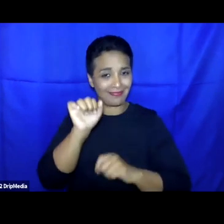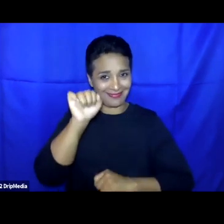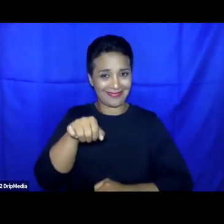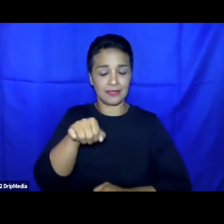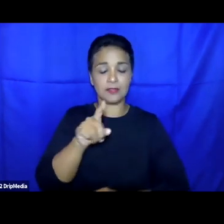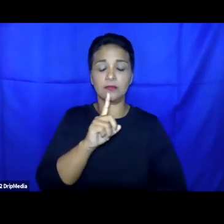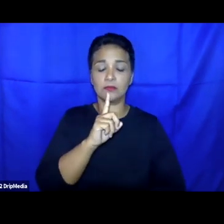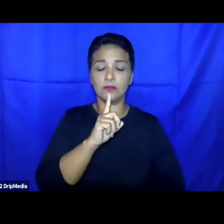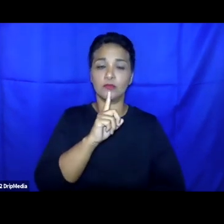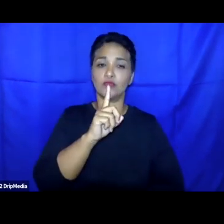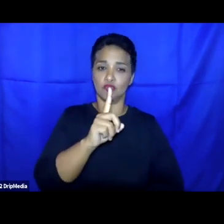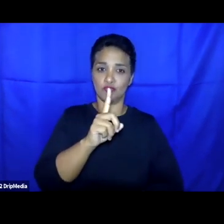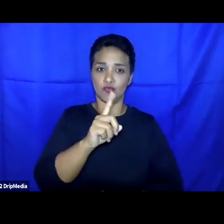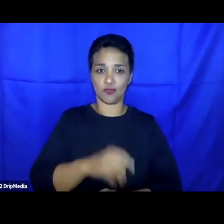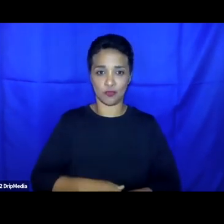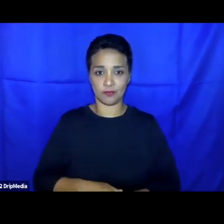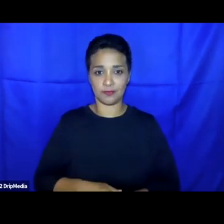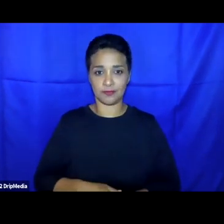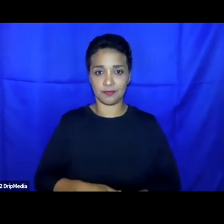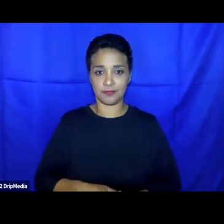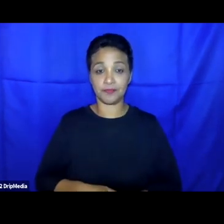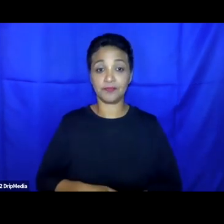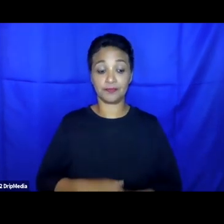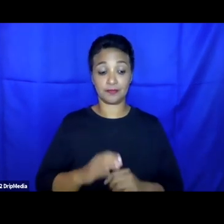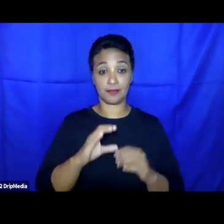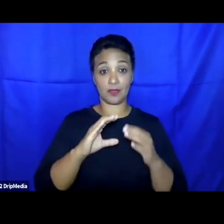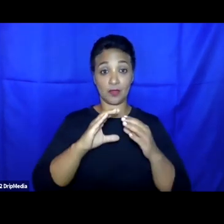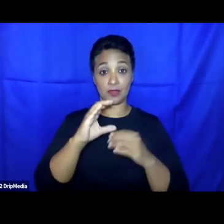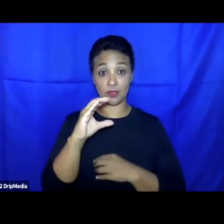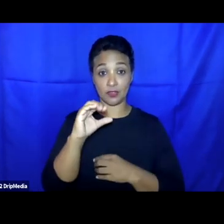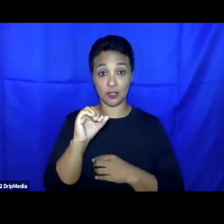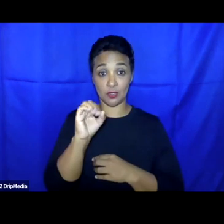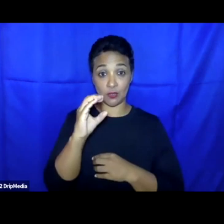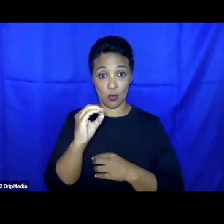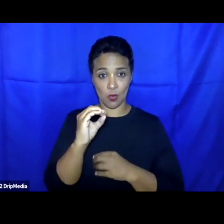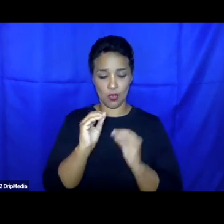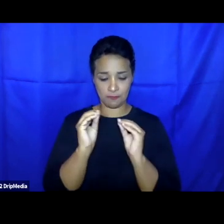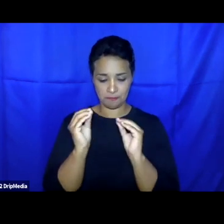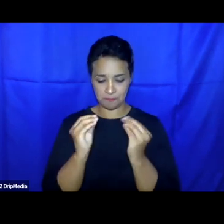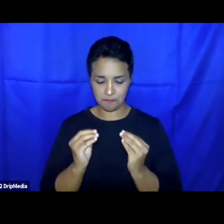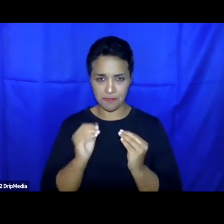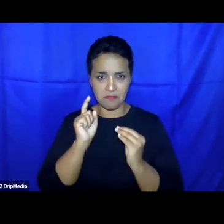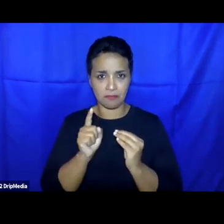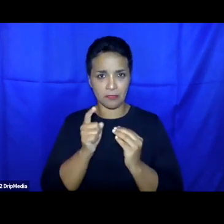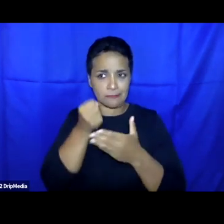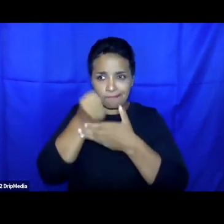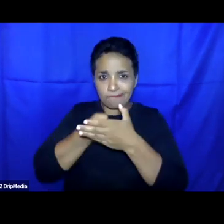really a change for civil society policymakers to try to influence the EU pact